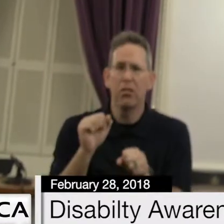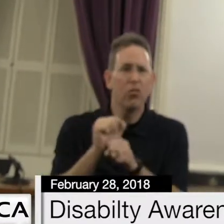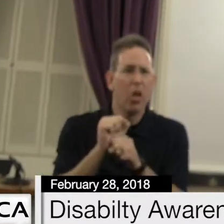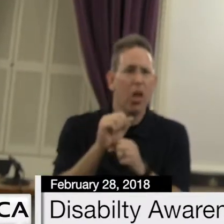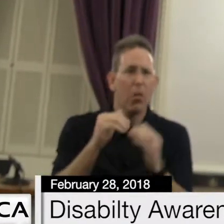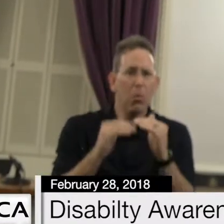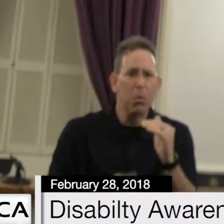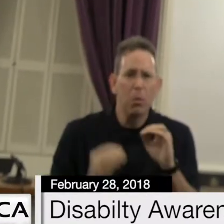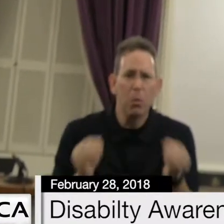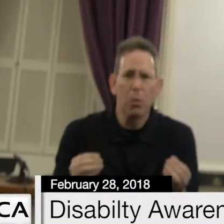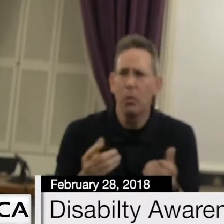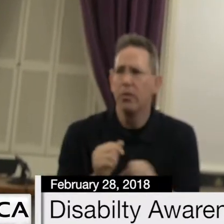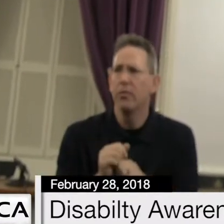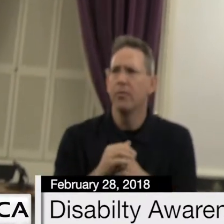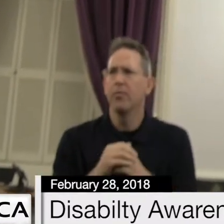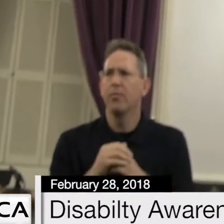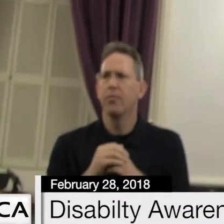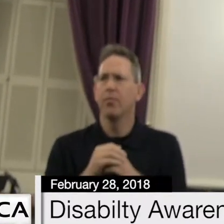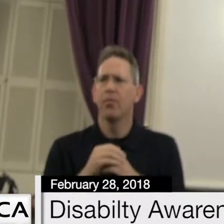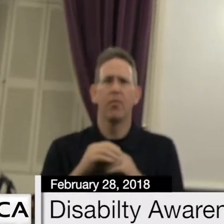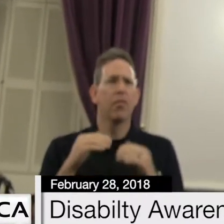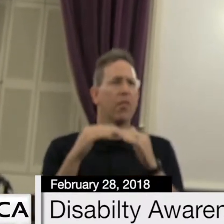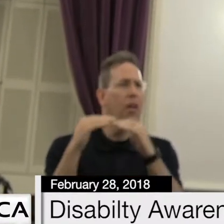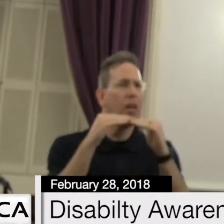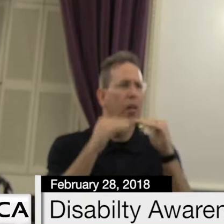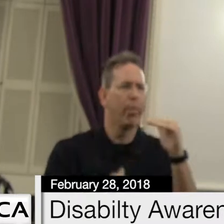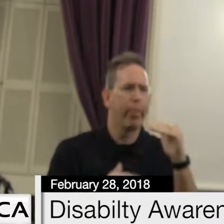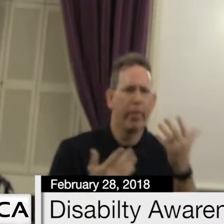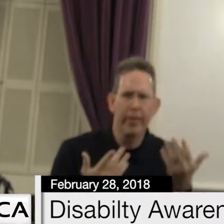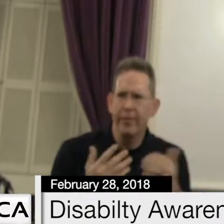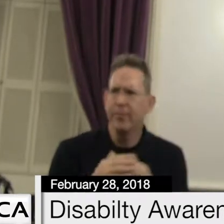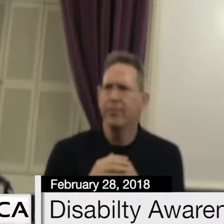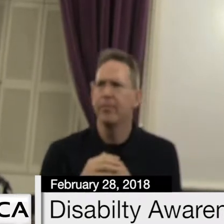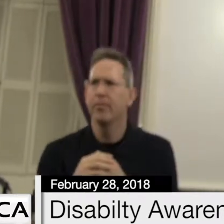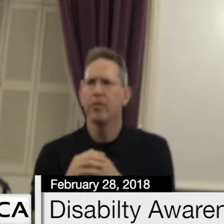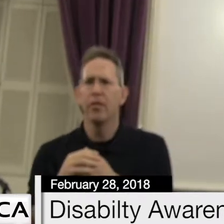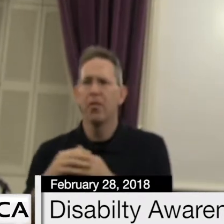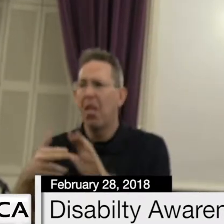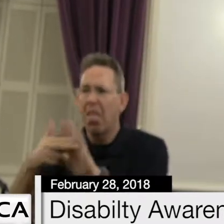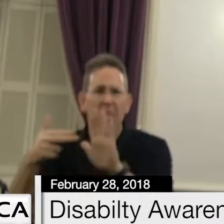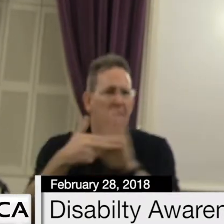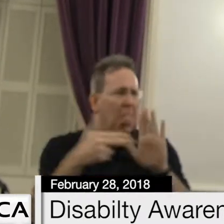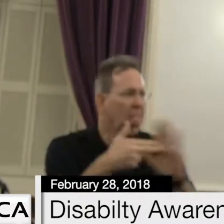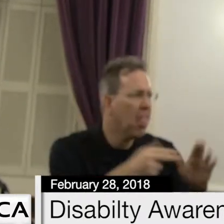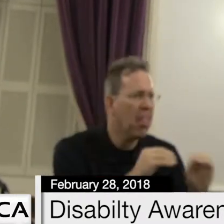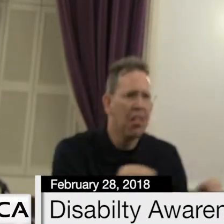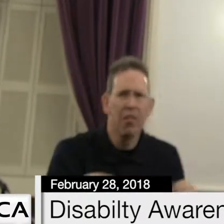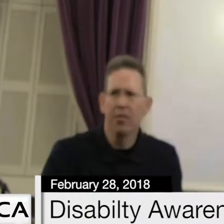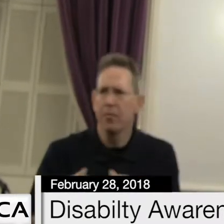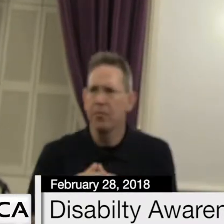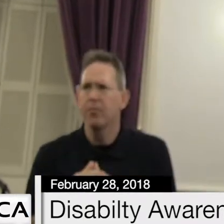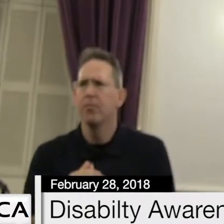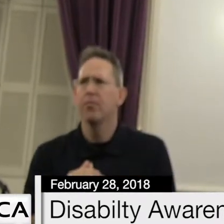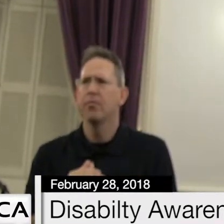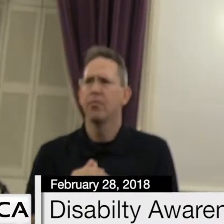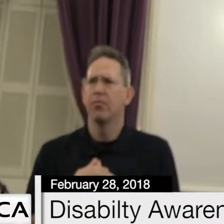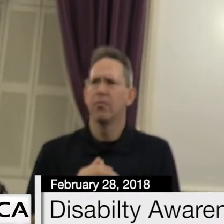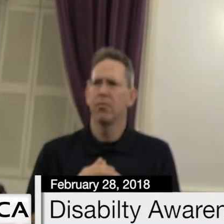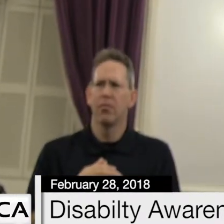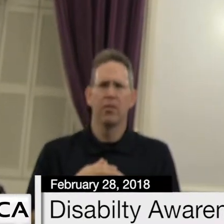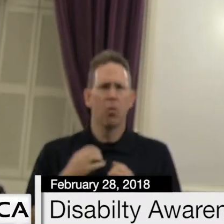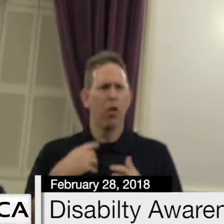social stereotypes and challenges that people are facing. And so it's a real honor to speak with you today.